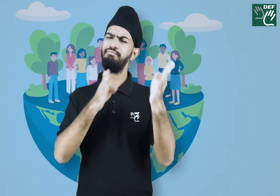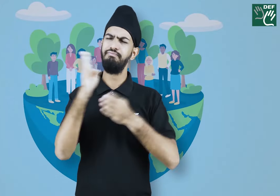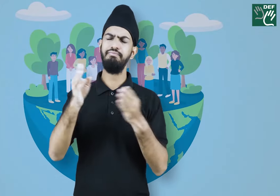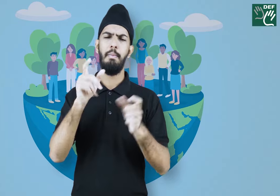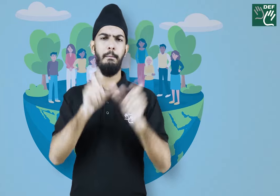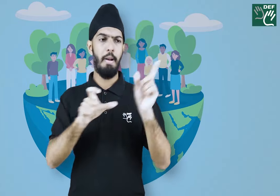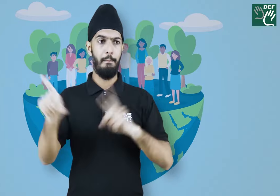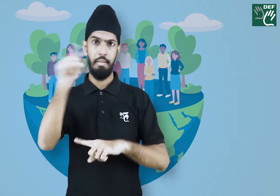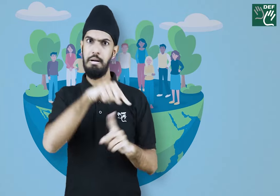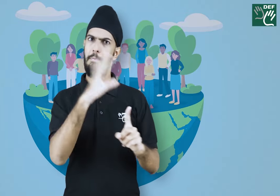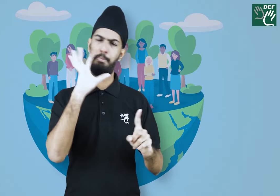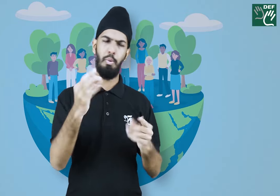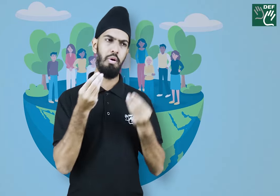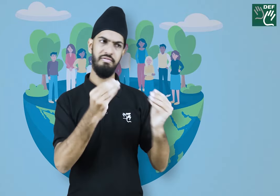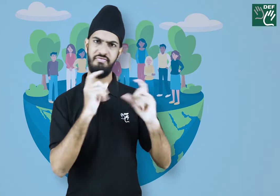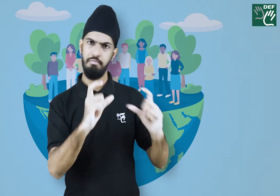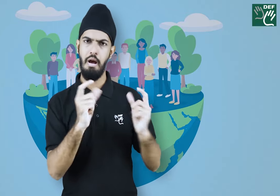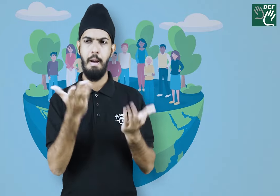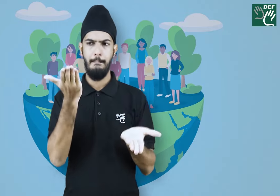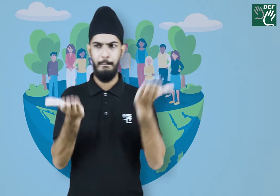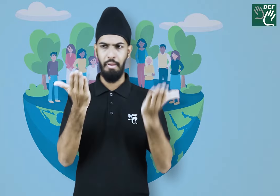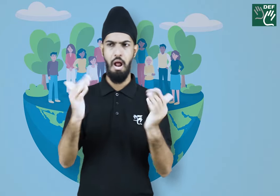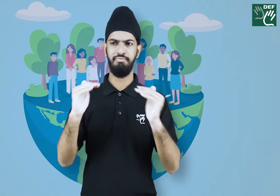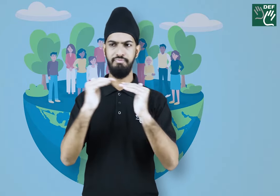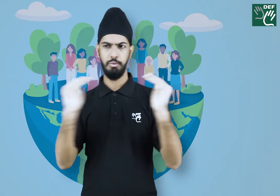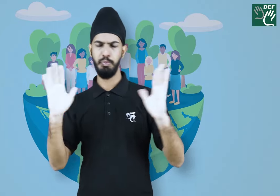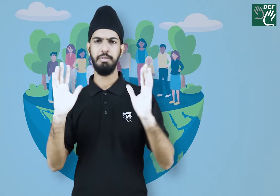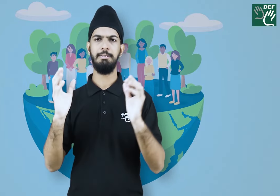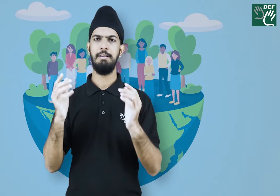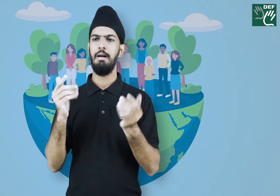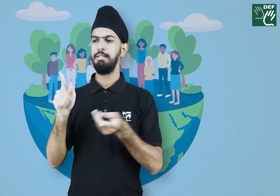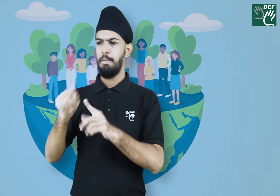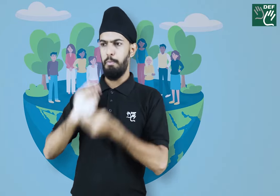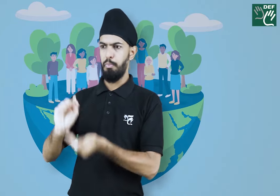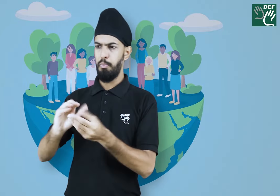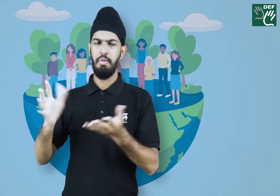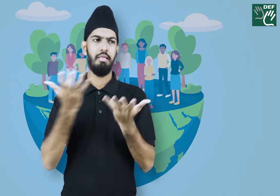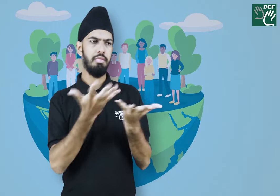online. Schools and organizations also hold sessions to teach people about these challenges.